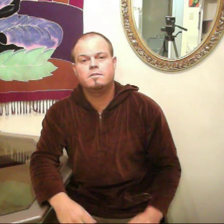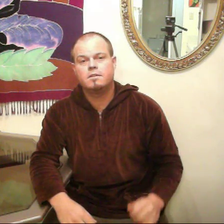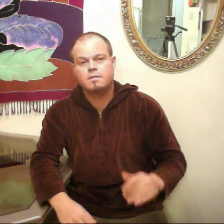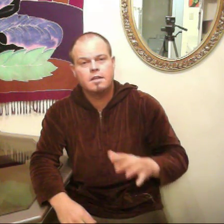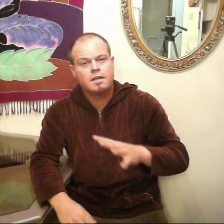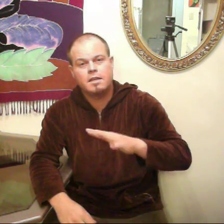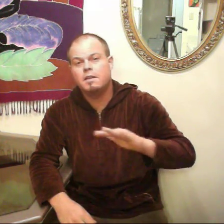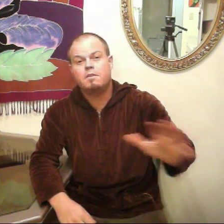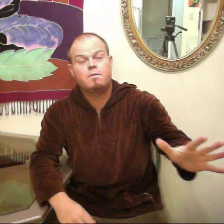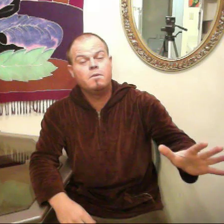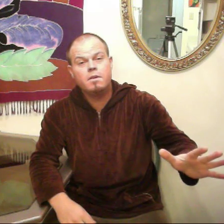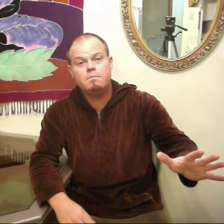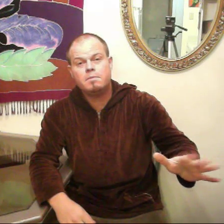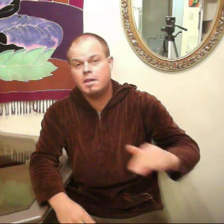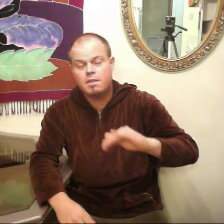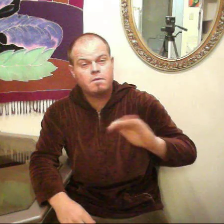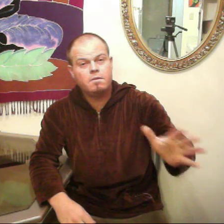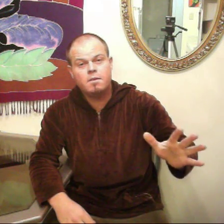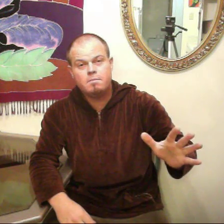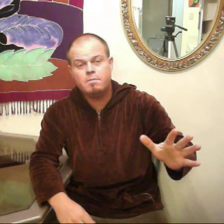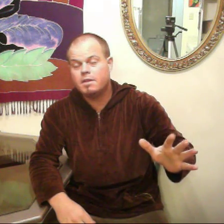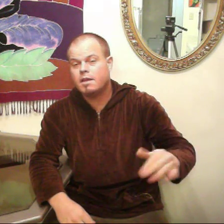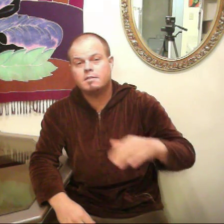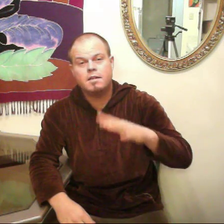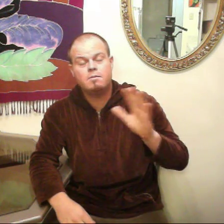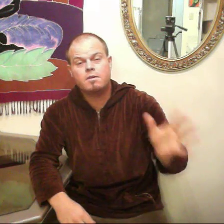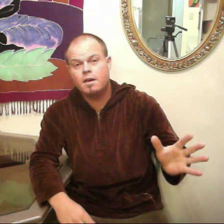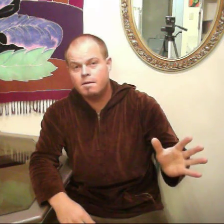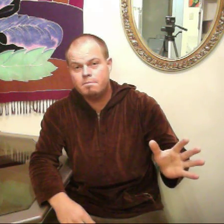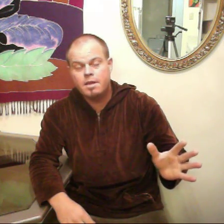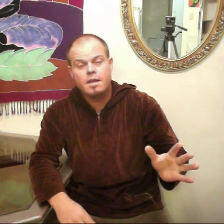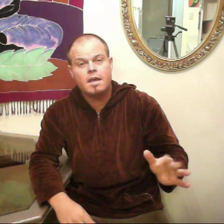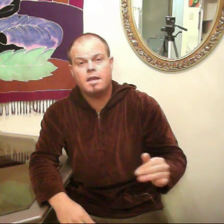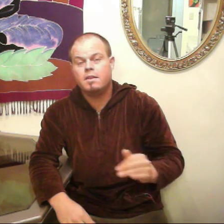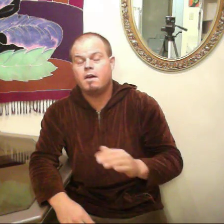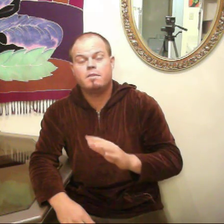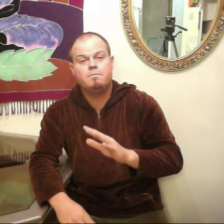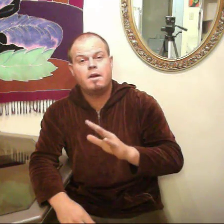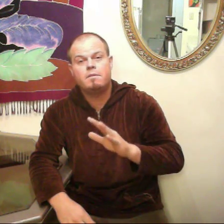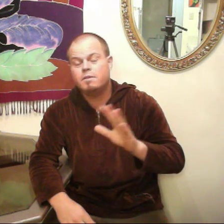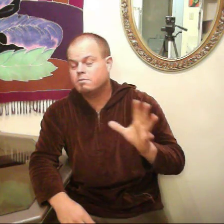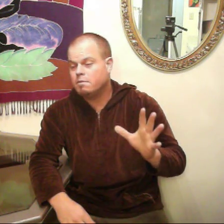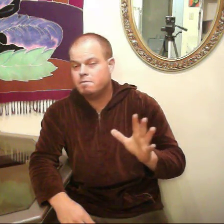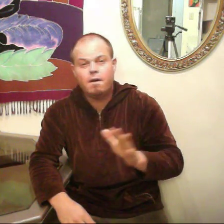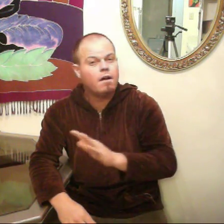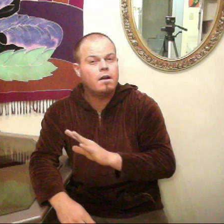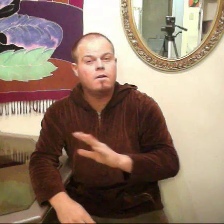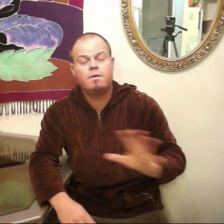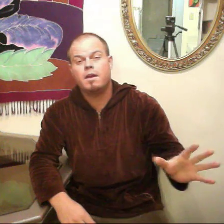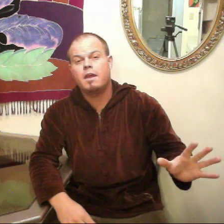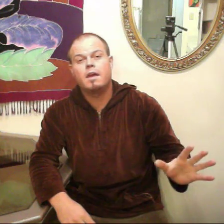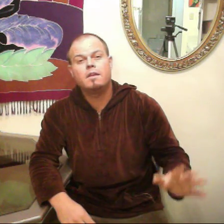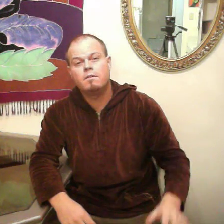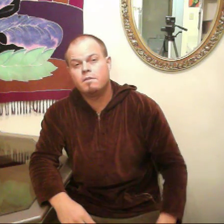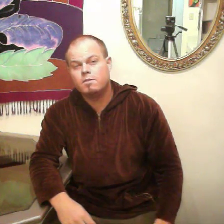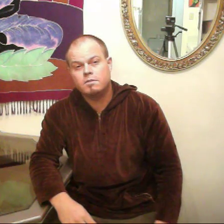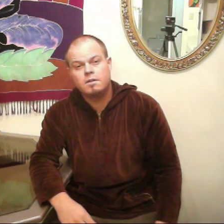is just get through them, get through them. The next day will come, and the benefits will far outweigh any of those